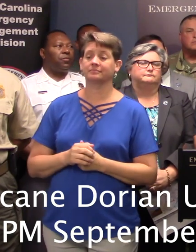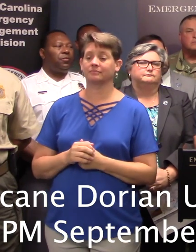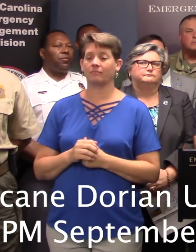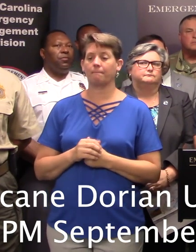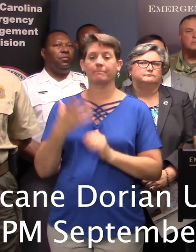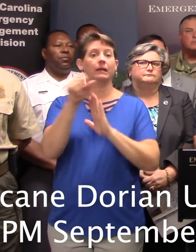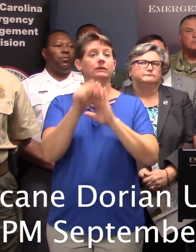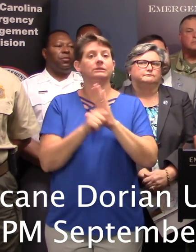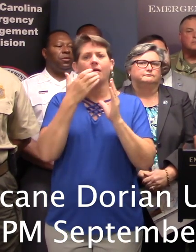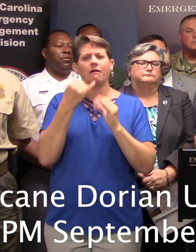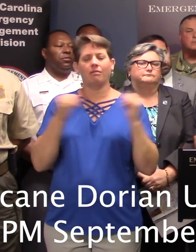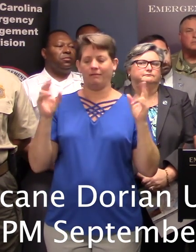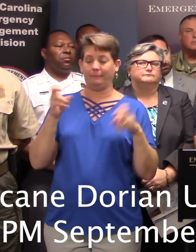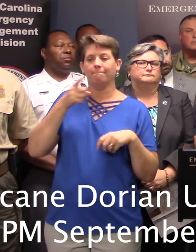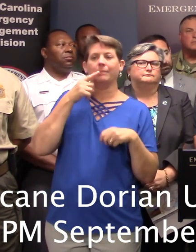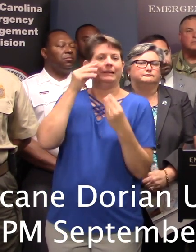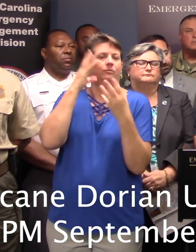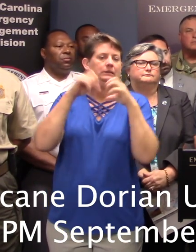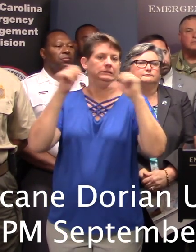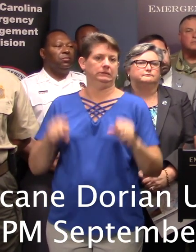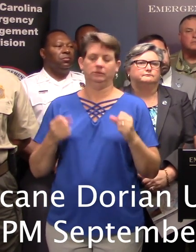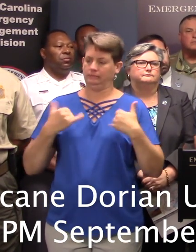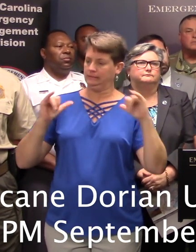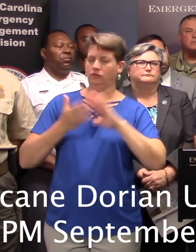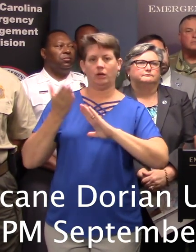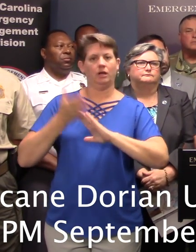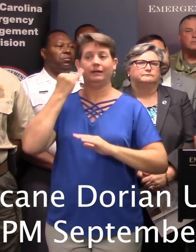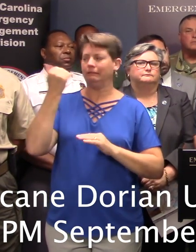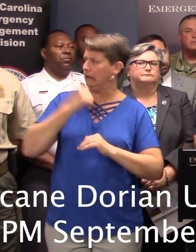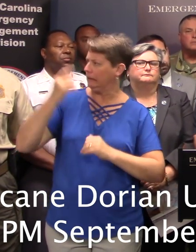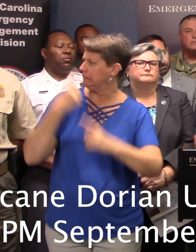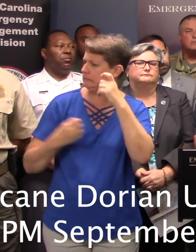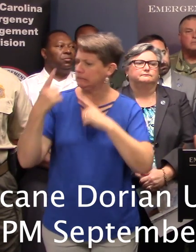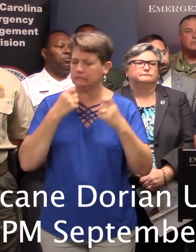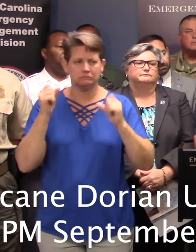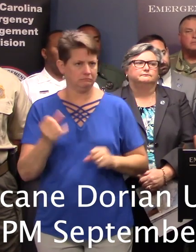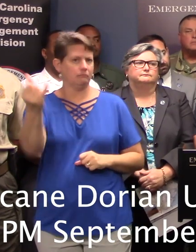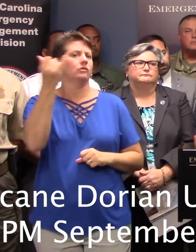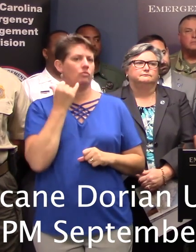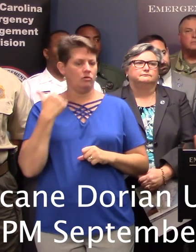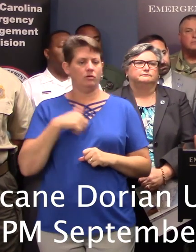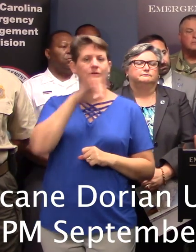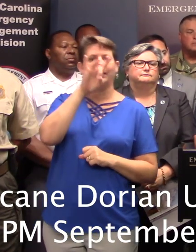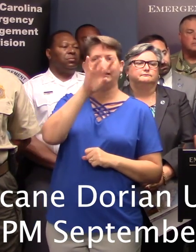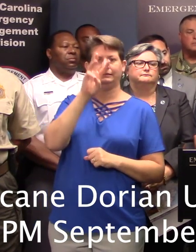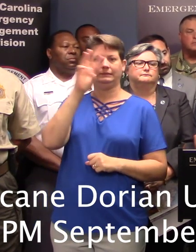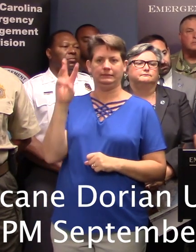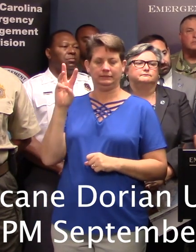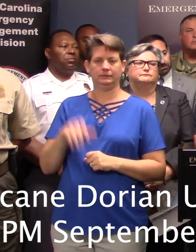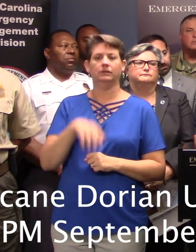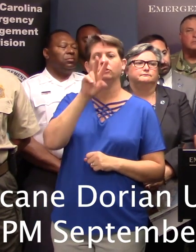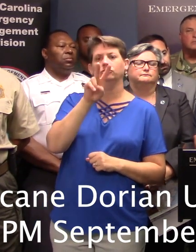our state hotline, the PIPs, the public information phone system, remains active. If you have any questions, you can call that number at 1-866